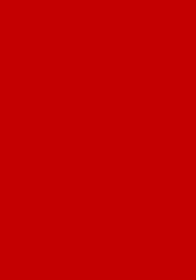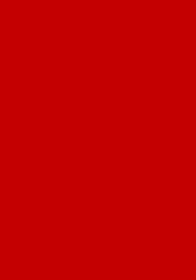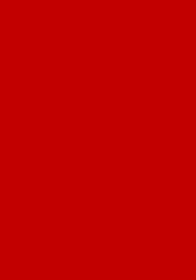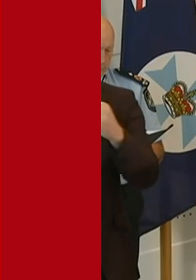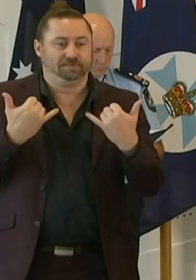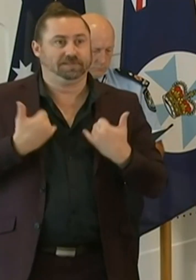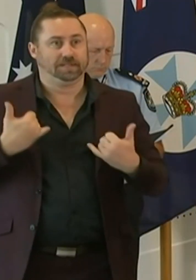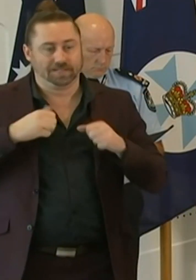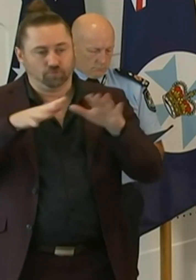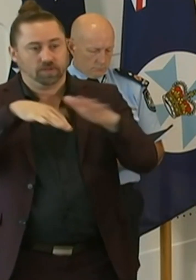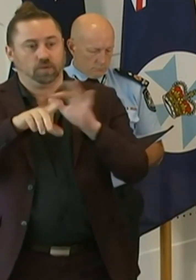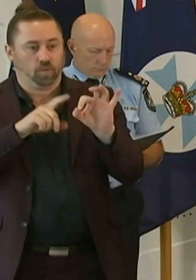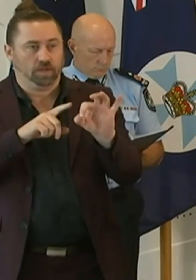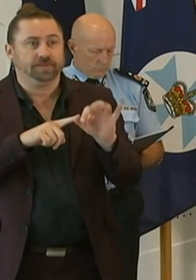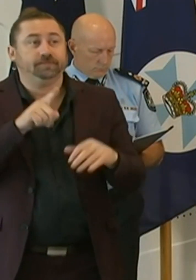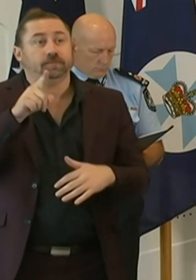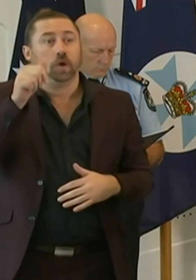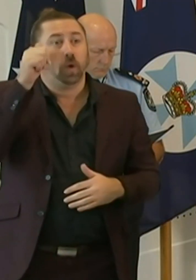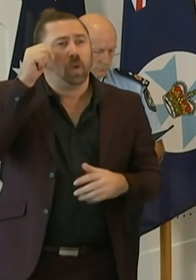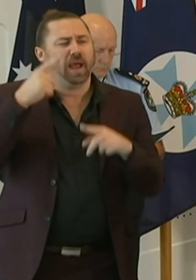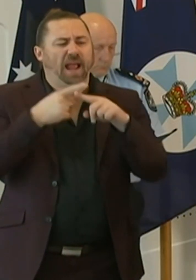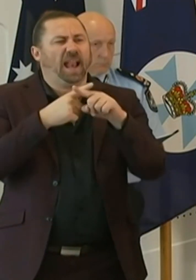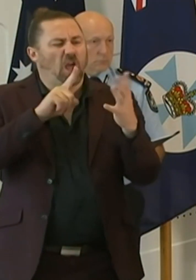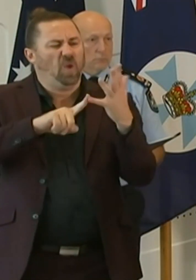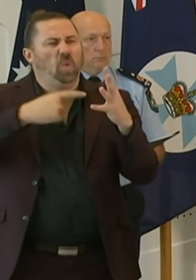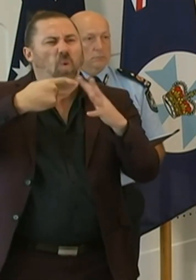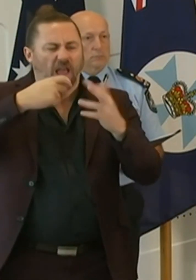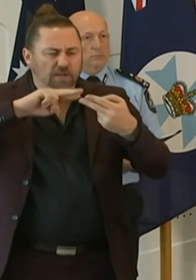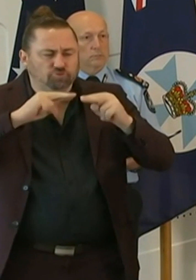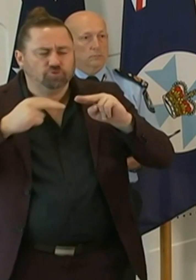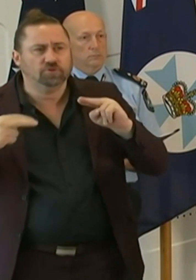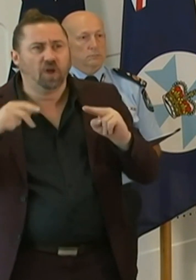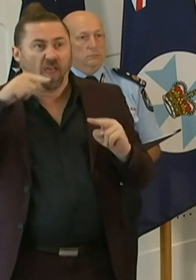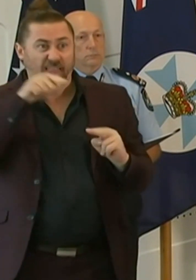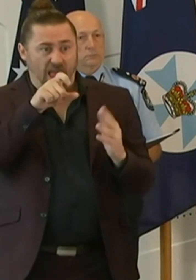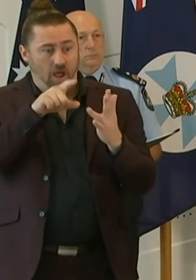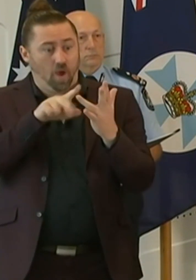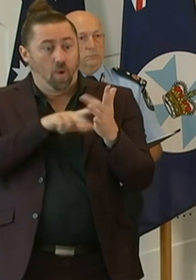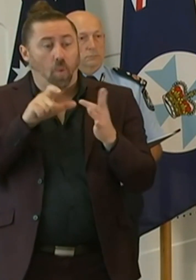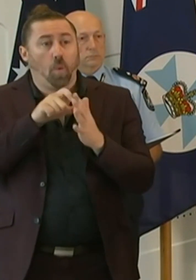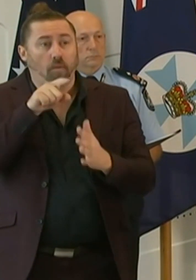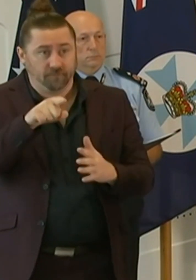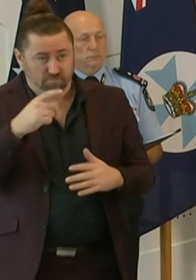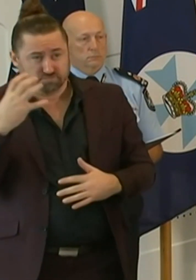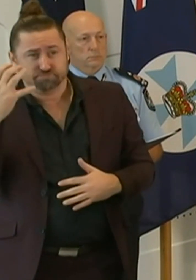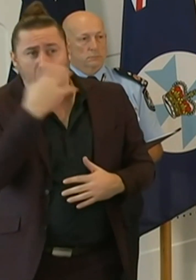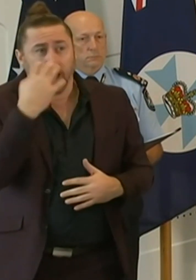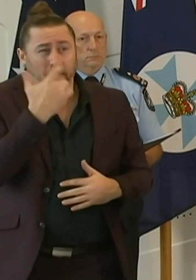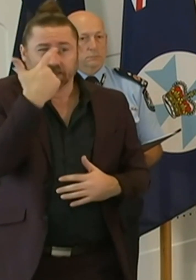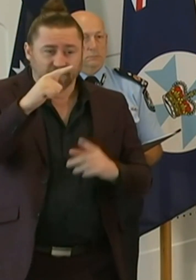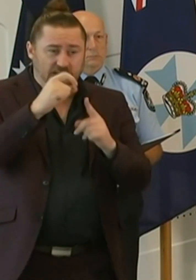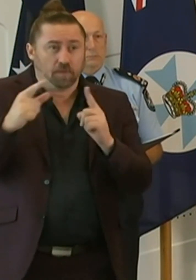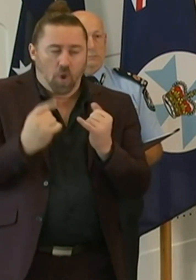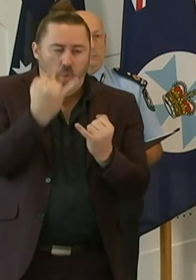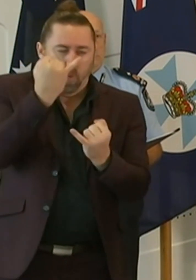We know that this UK strain is highly infectious. It is 70% more infectious